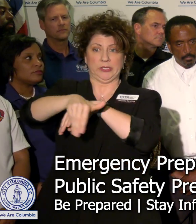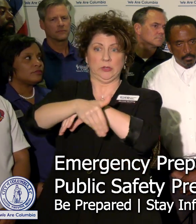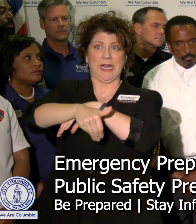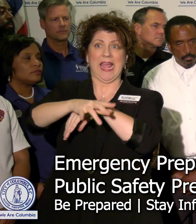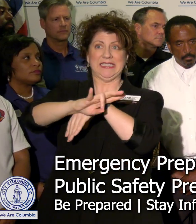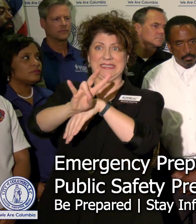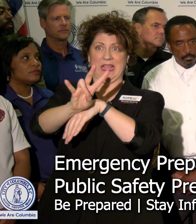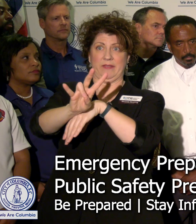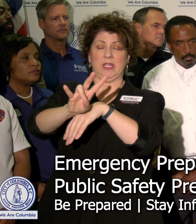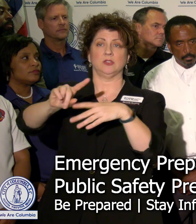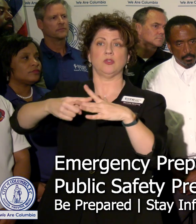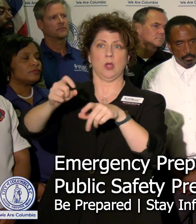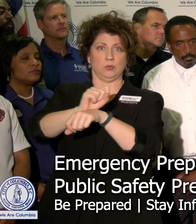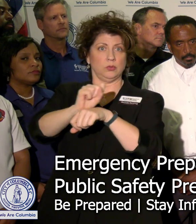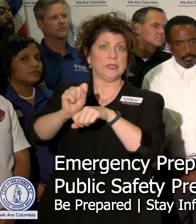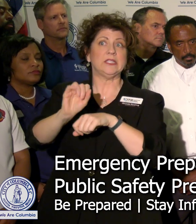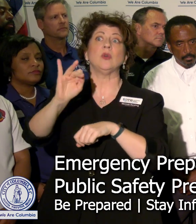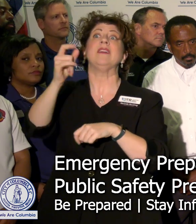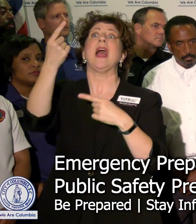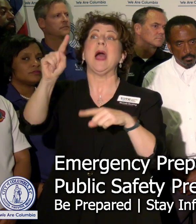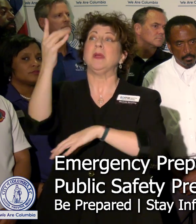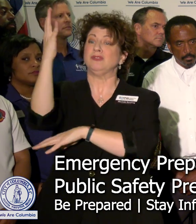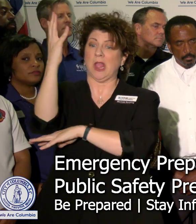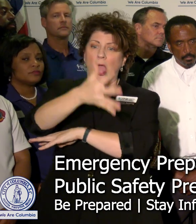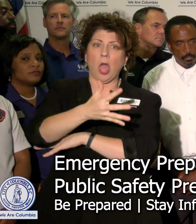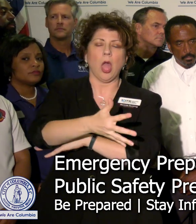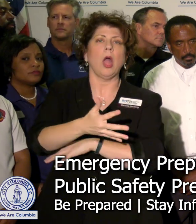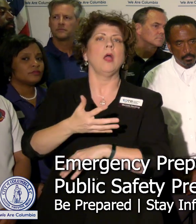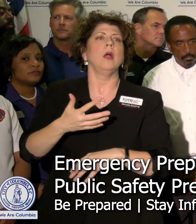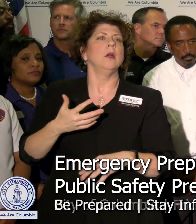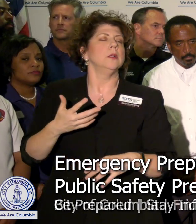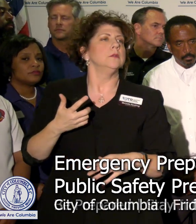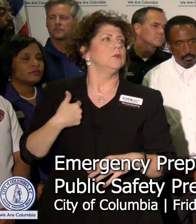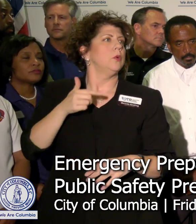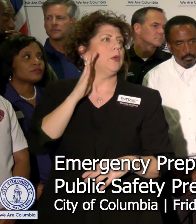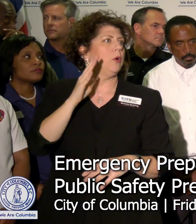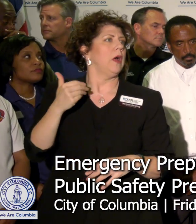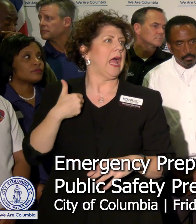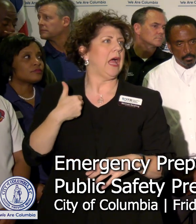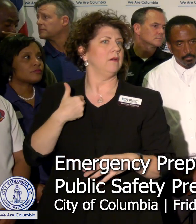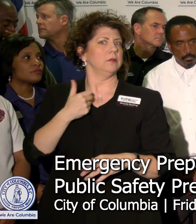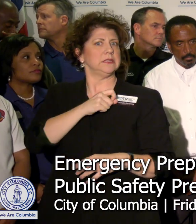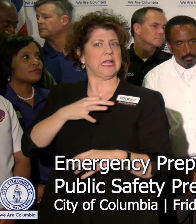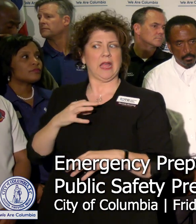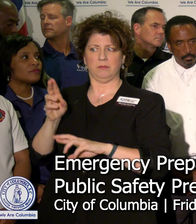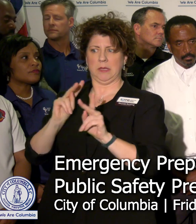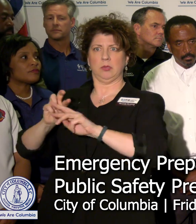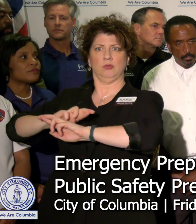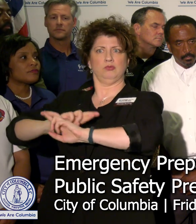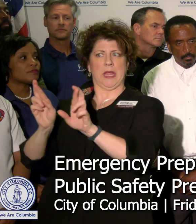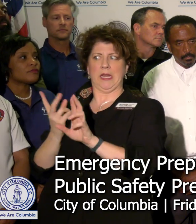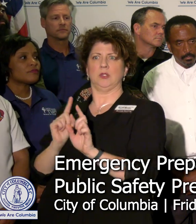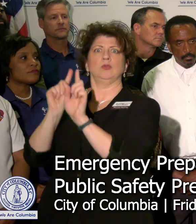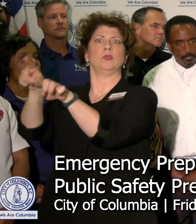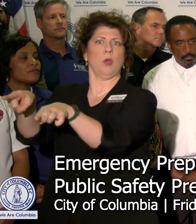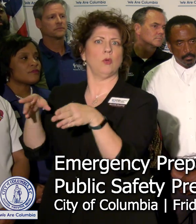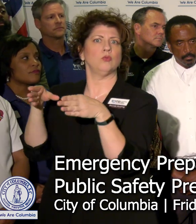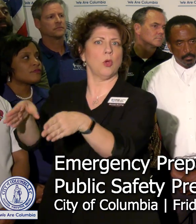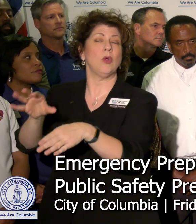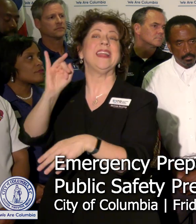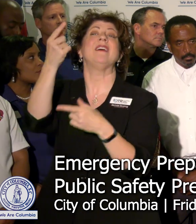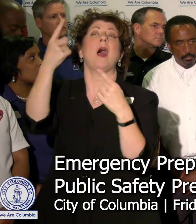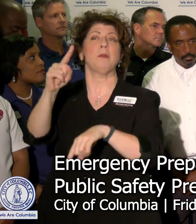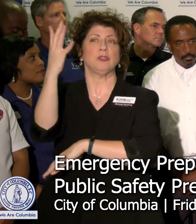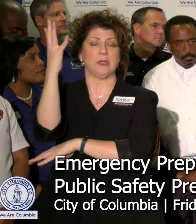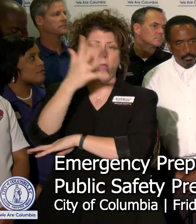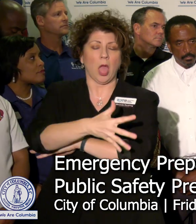o'clock so we have the downed trees. We want to make sure that the respondents can get through those roads if we have the downed trees.